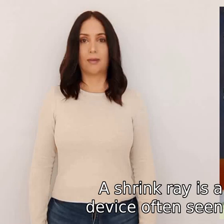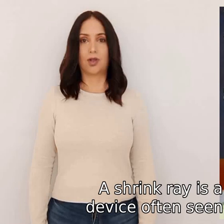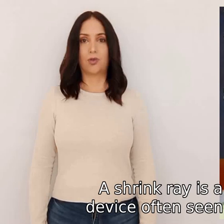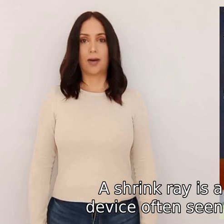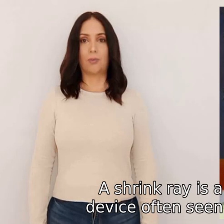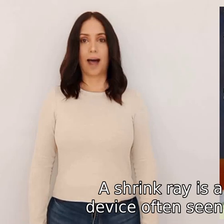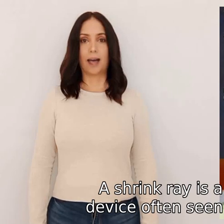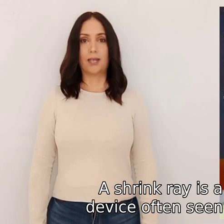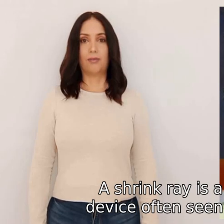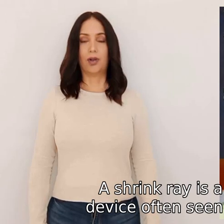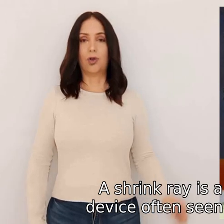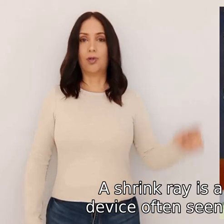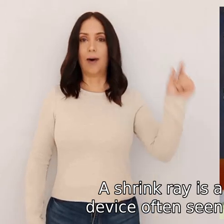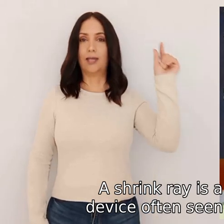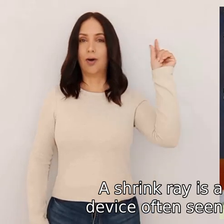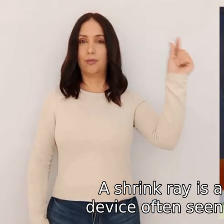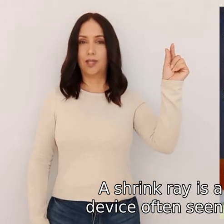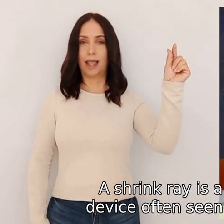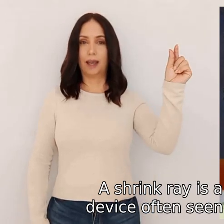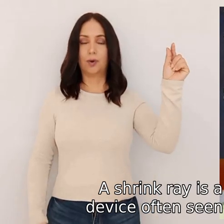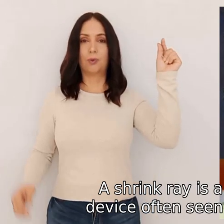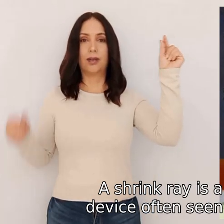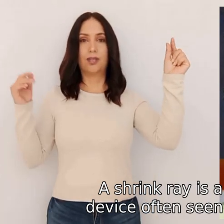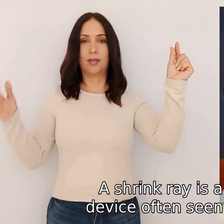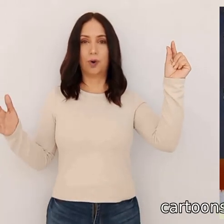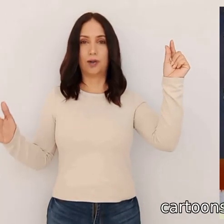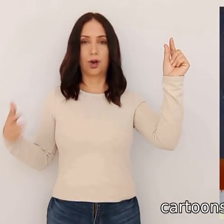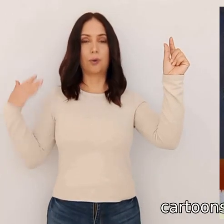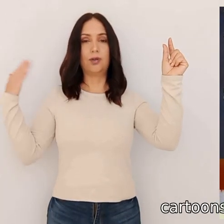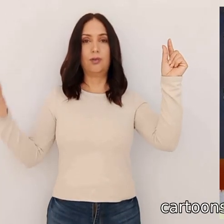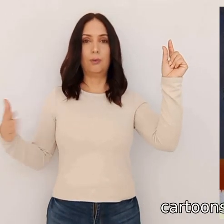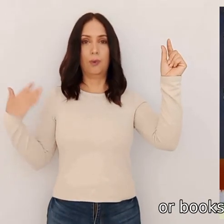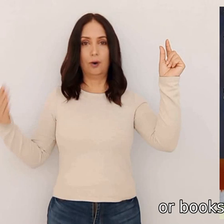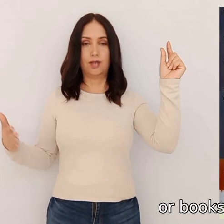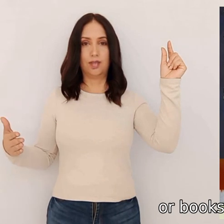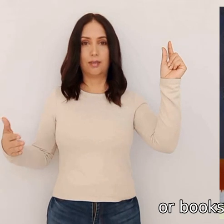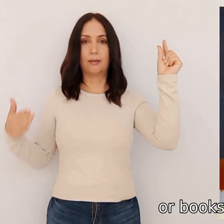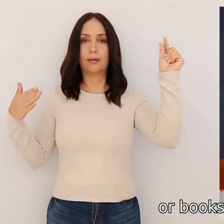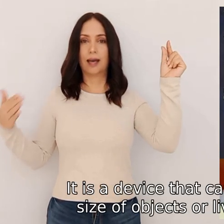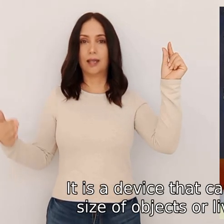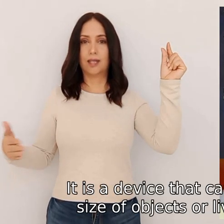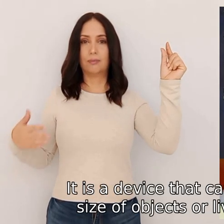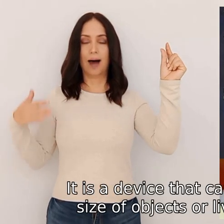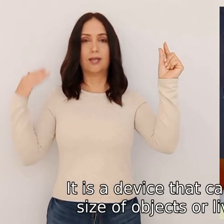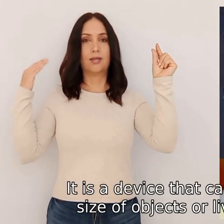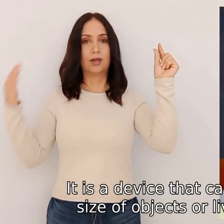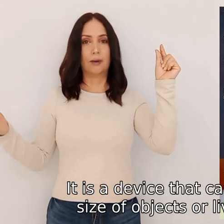a shrink ray is a fictional device often seen in movies cartoons or books it is a device that can